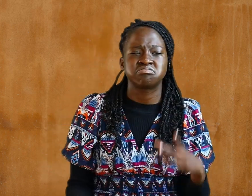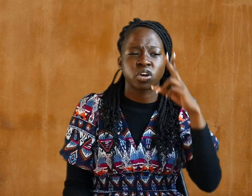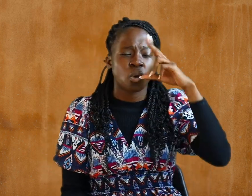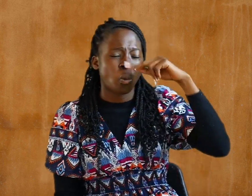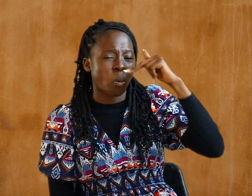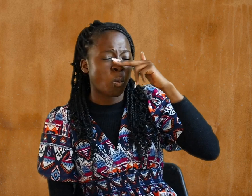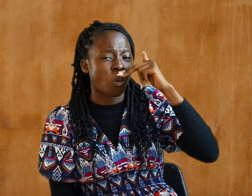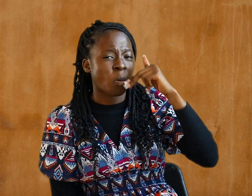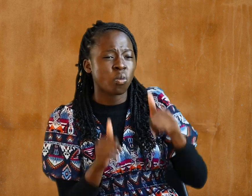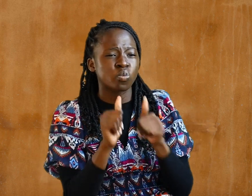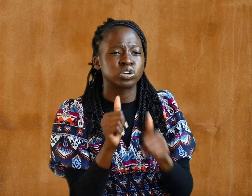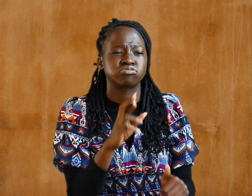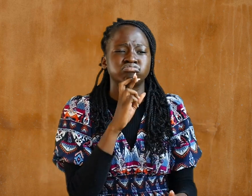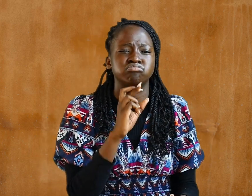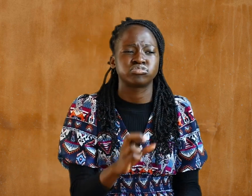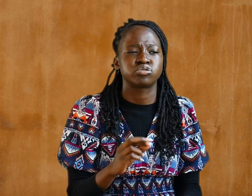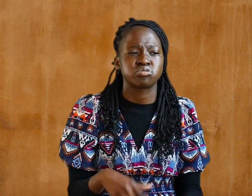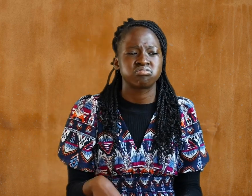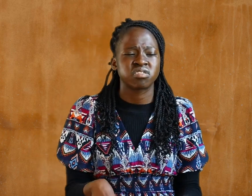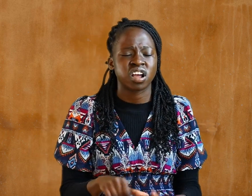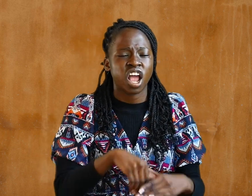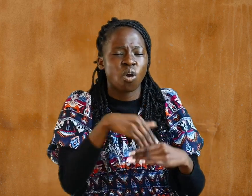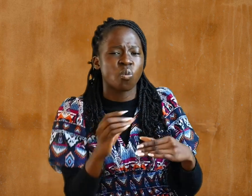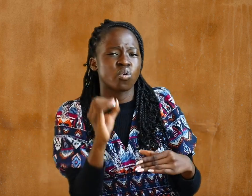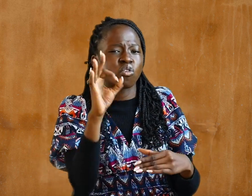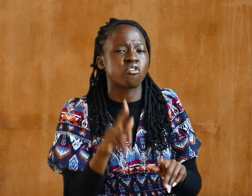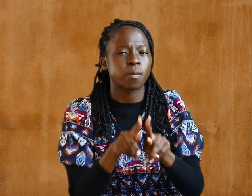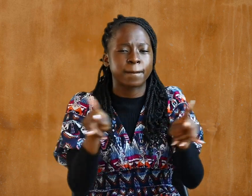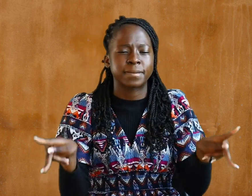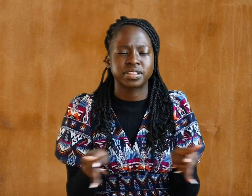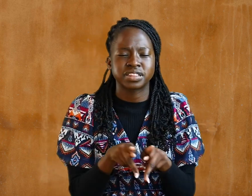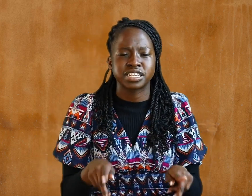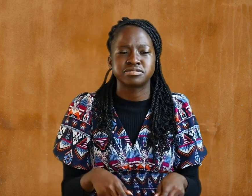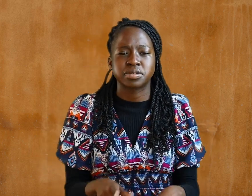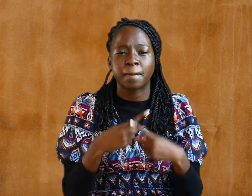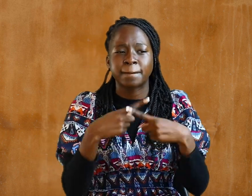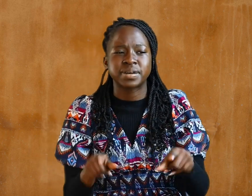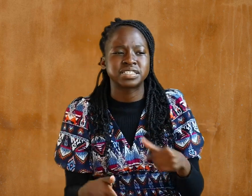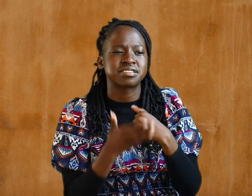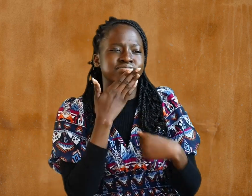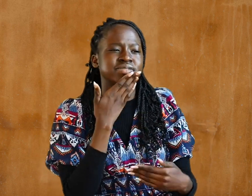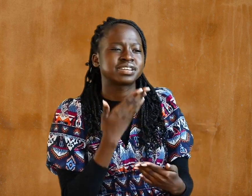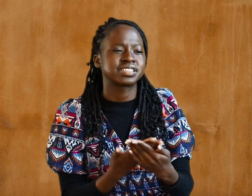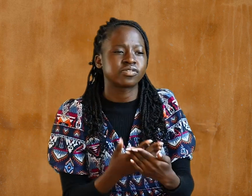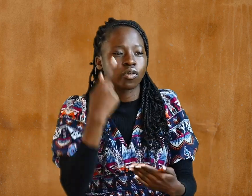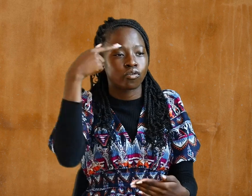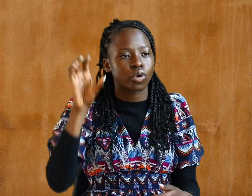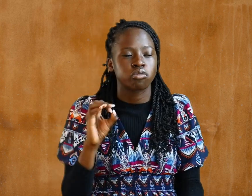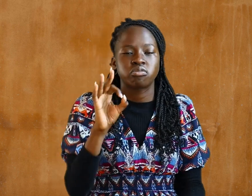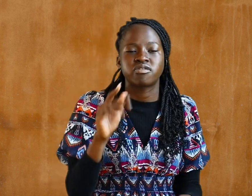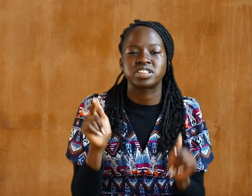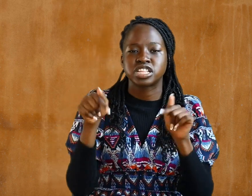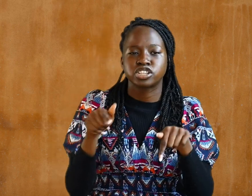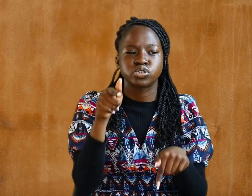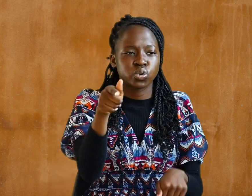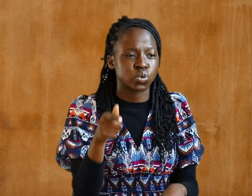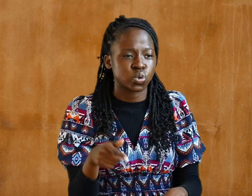of place, but rather thanksgiving. For of this you can be sure. No